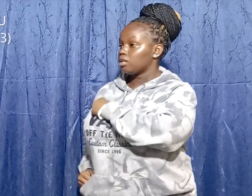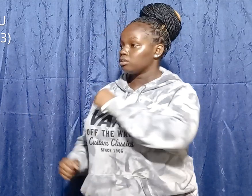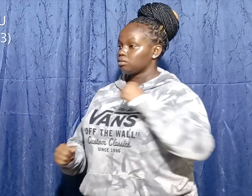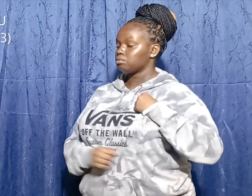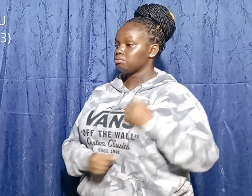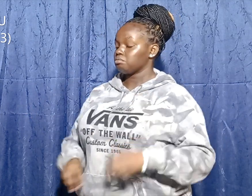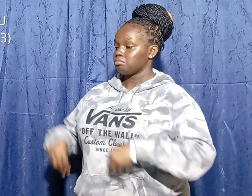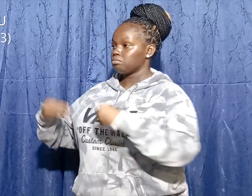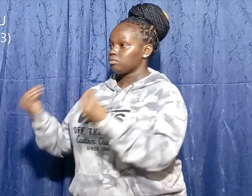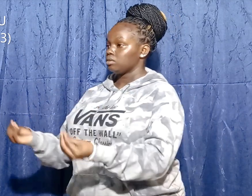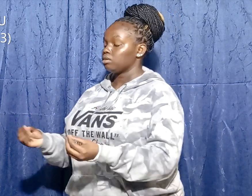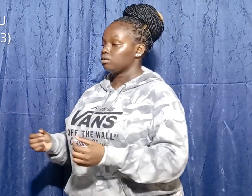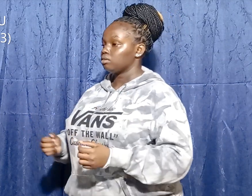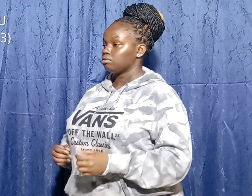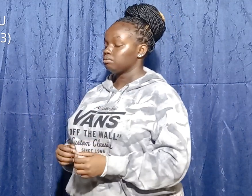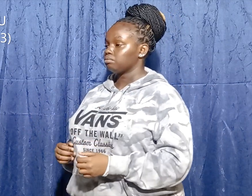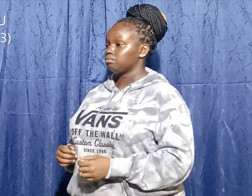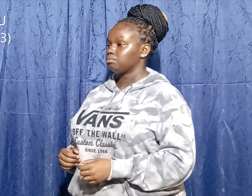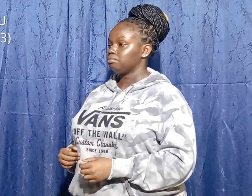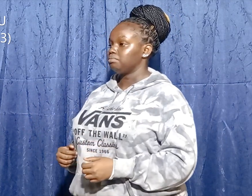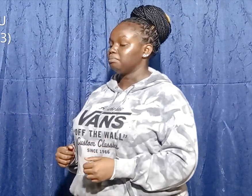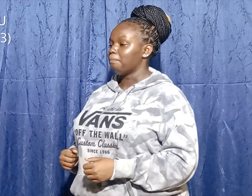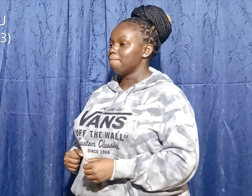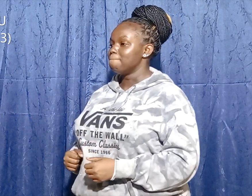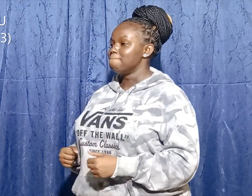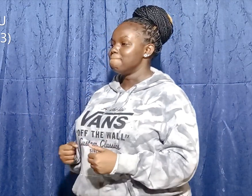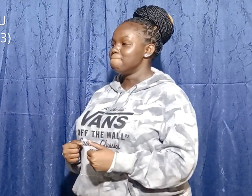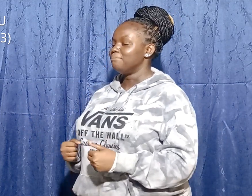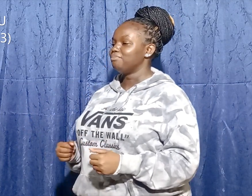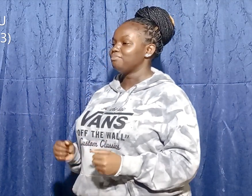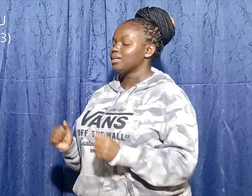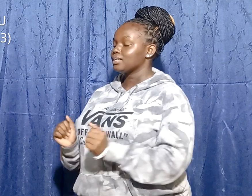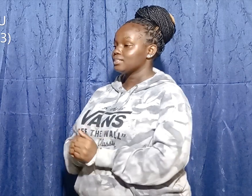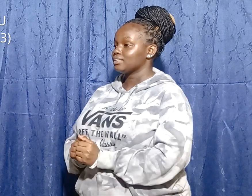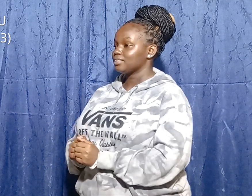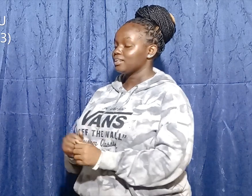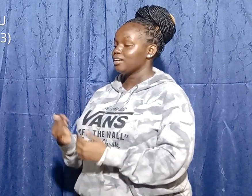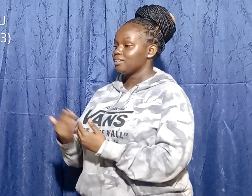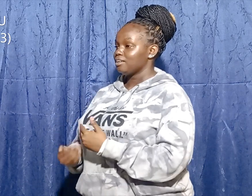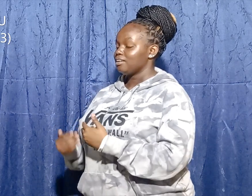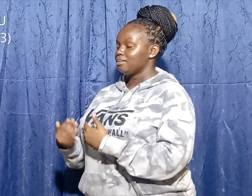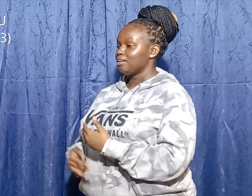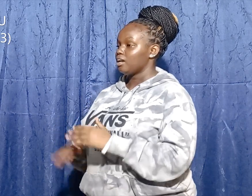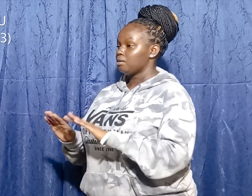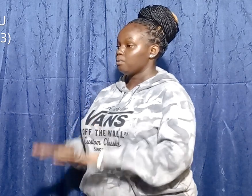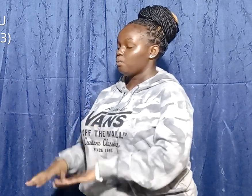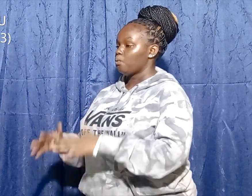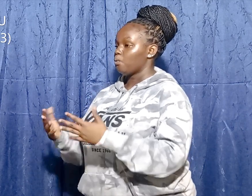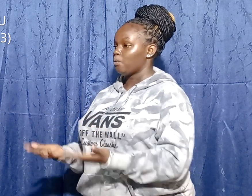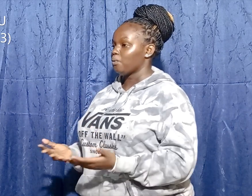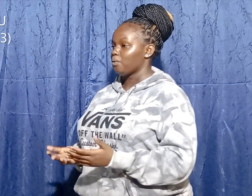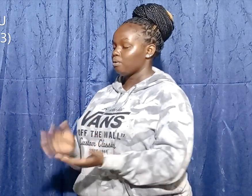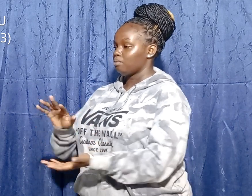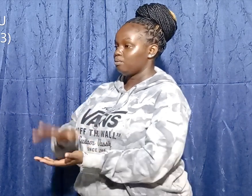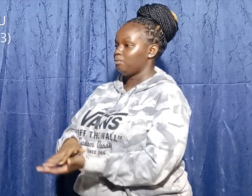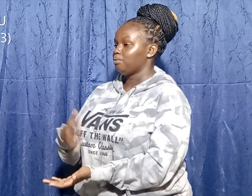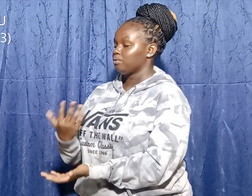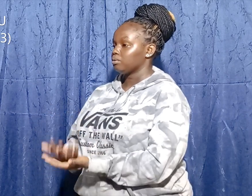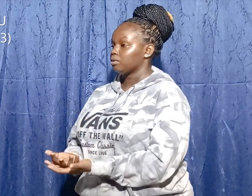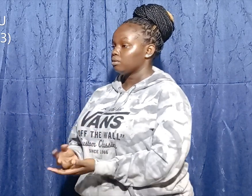these ten loaves of bread and ten roasted grain to your brothers to share. See how your brothers